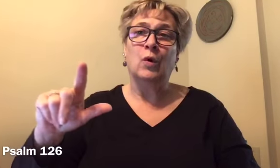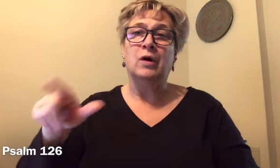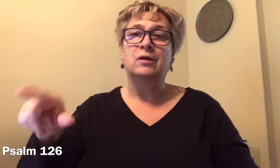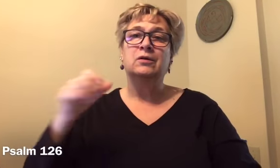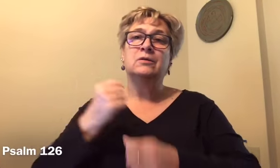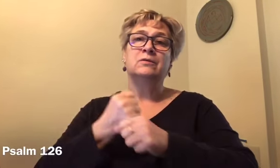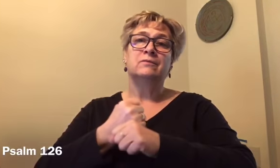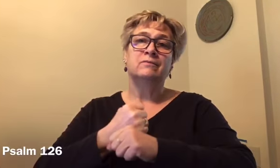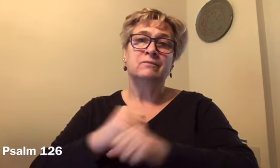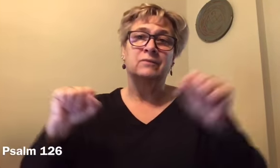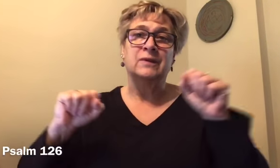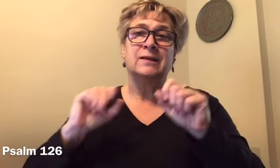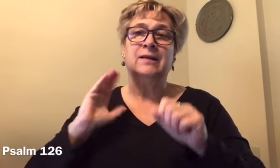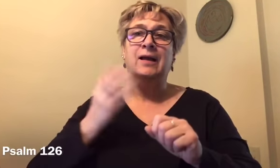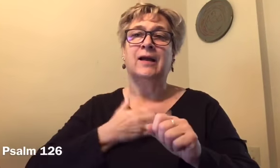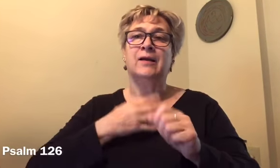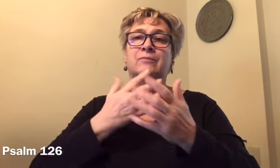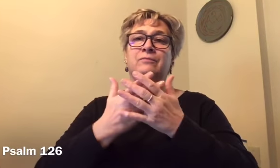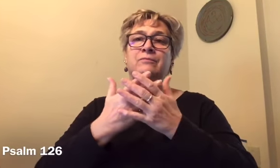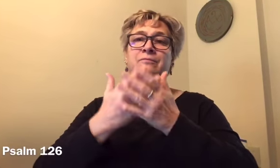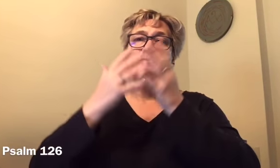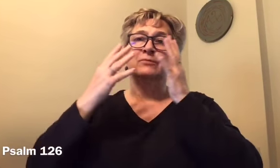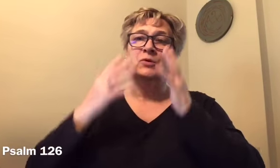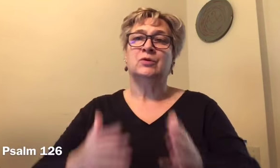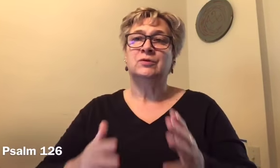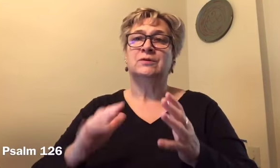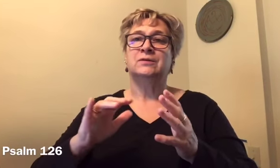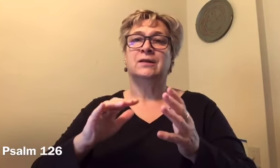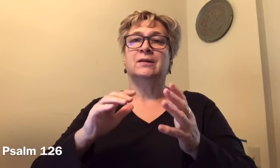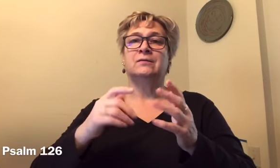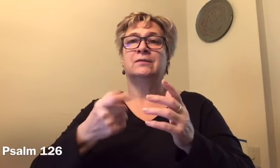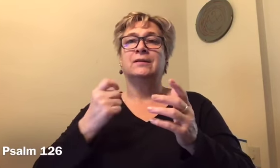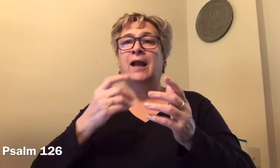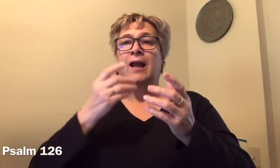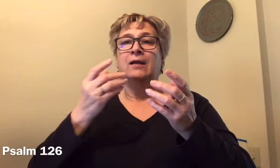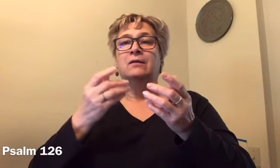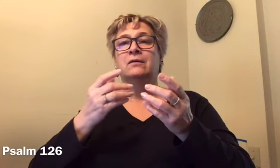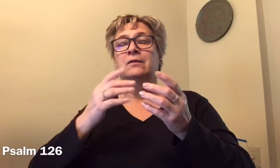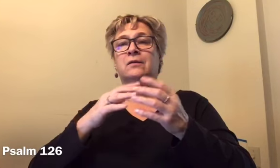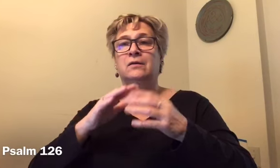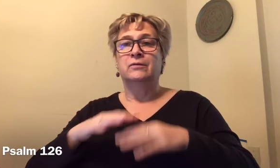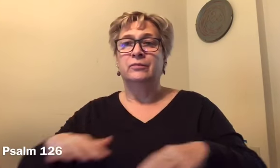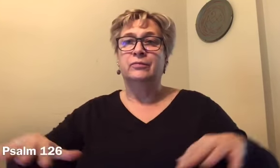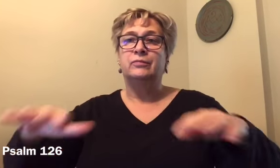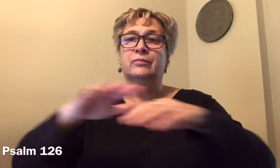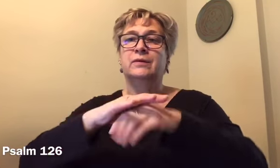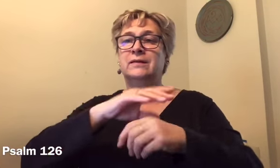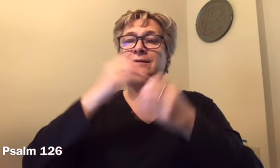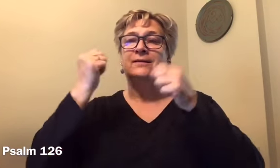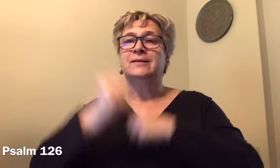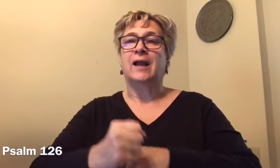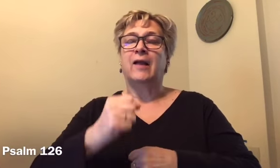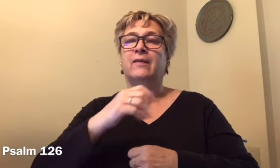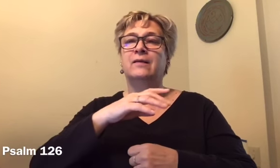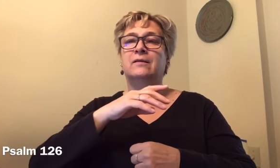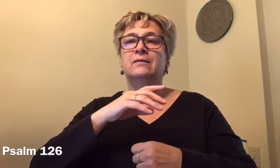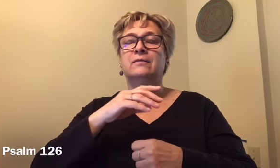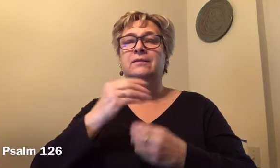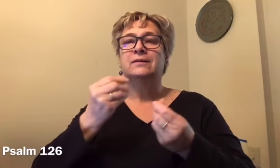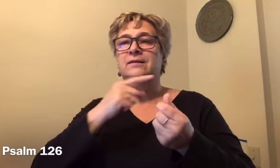Restore our fortunes, O Lord, like the torrents in the southern desert. Those that